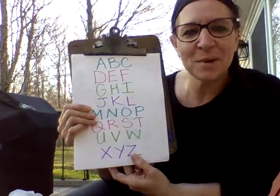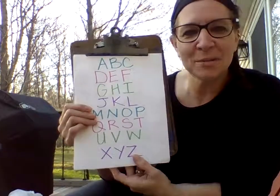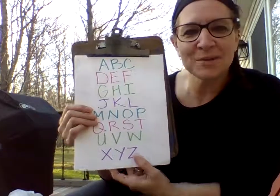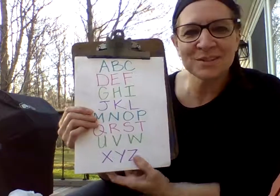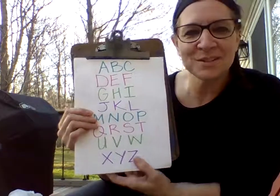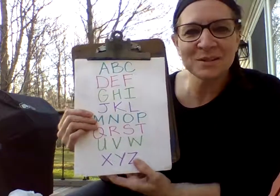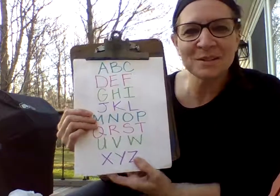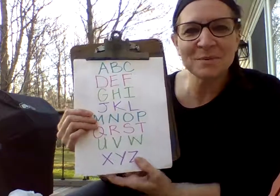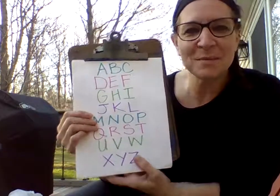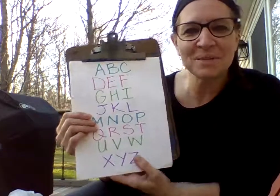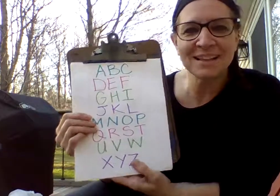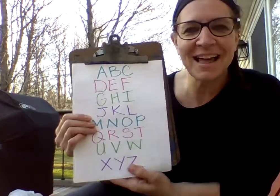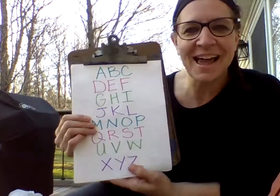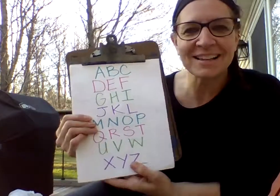way we used to do it sometimes in class.